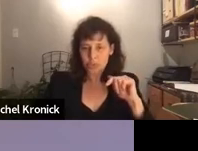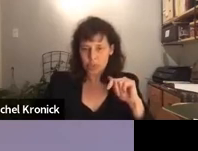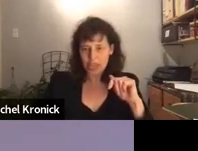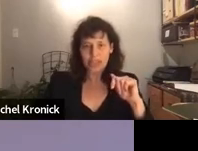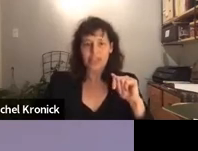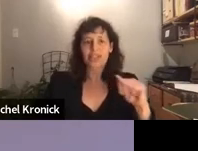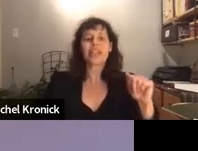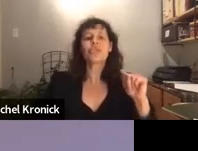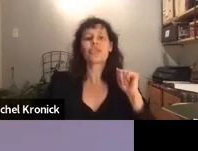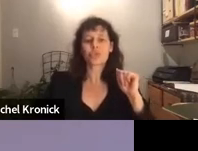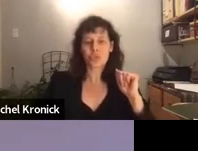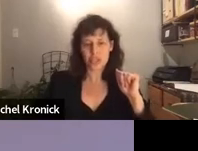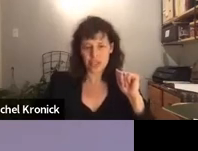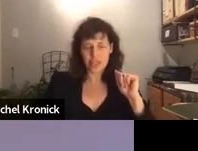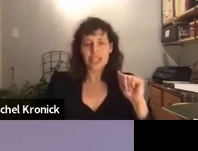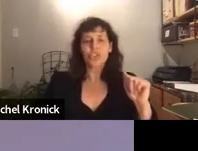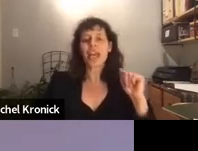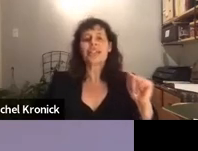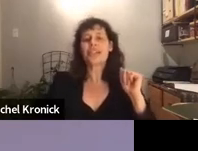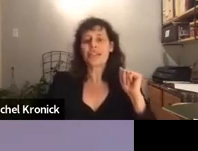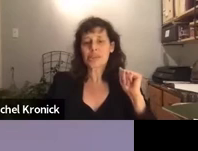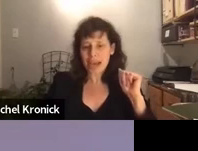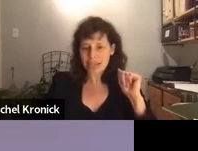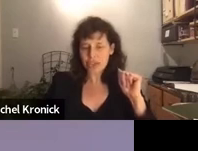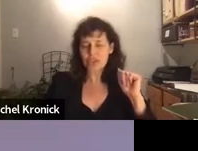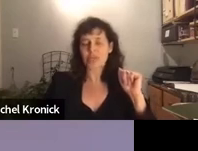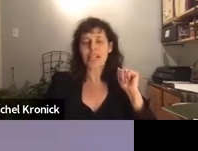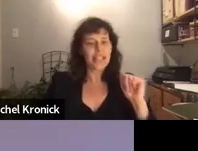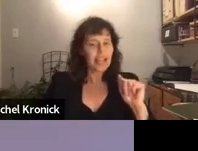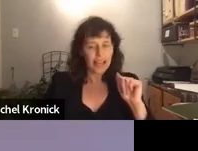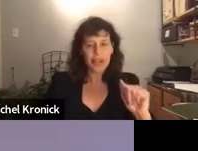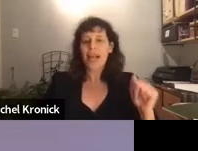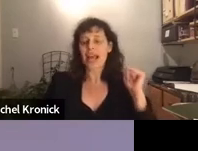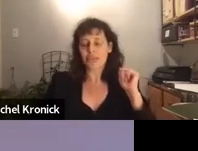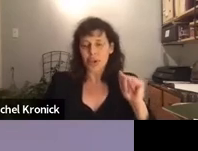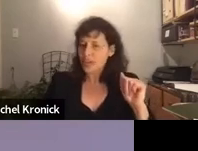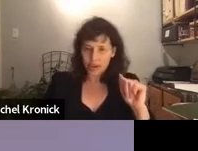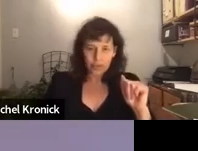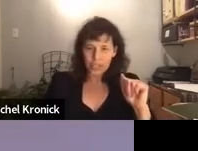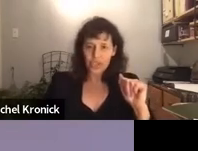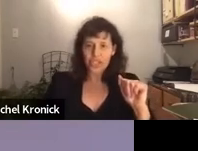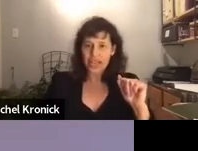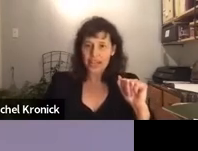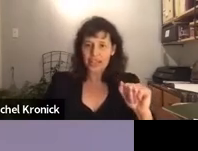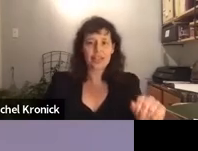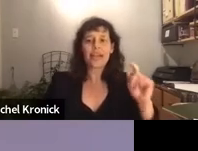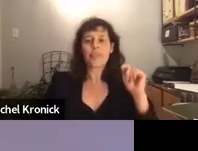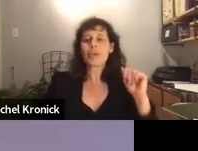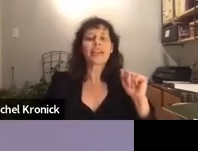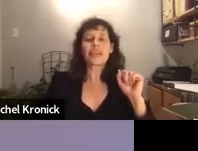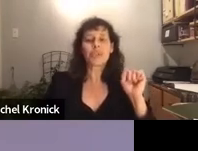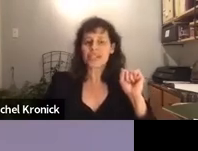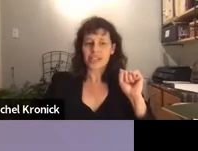worship spaces into the streets, chanting these passages from Isaiah and their religious texts,